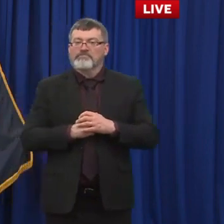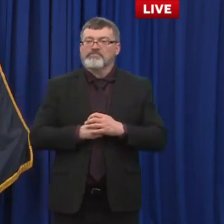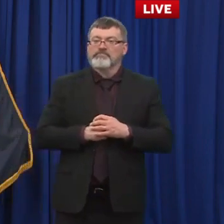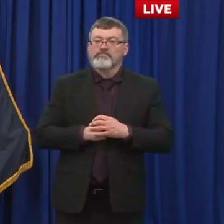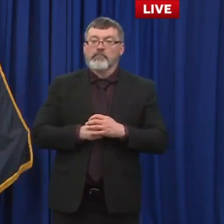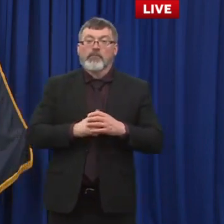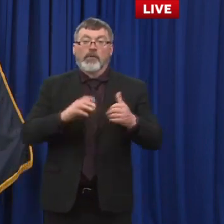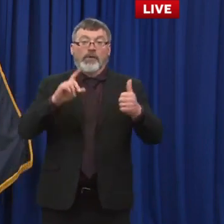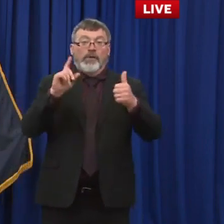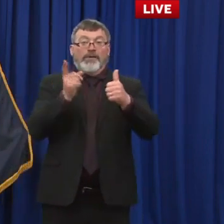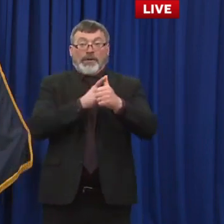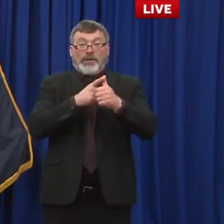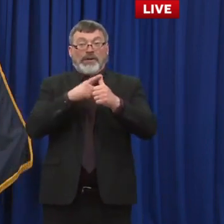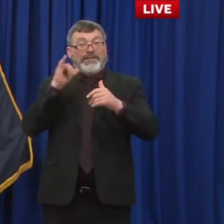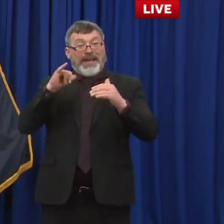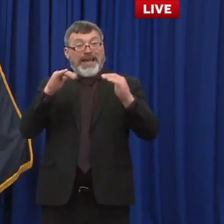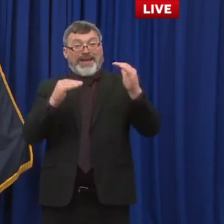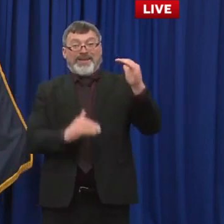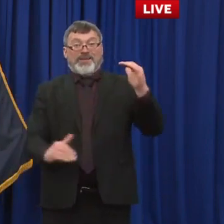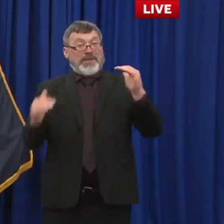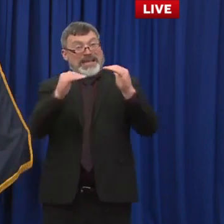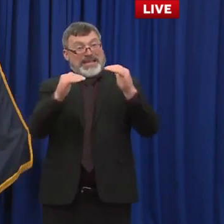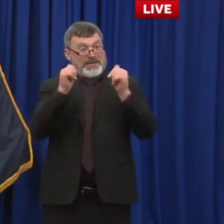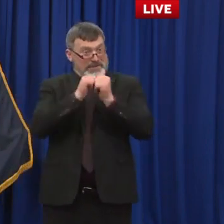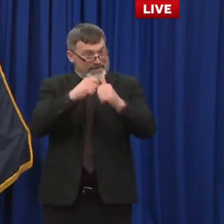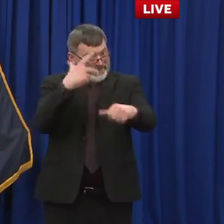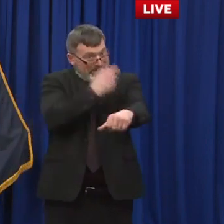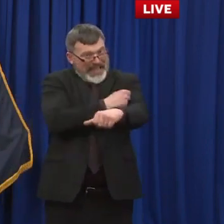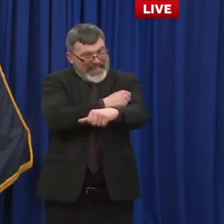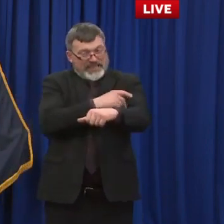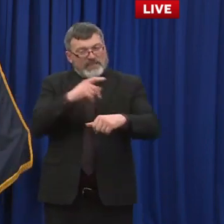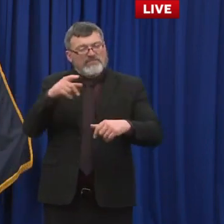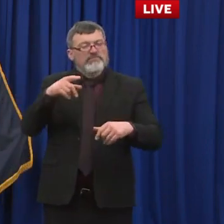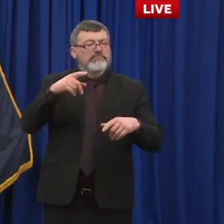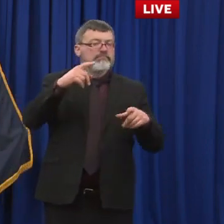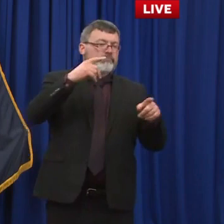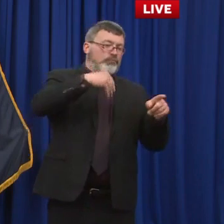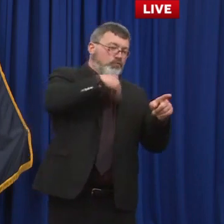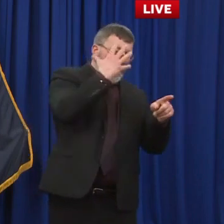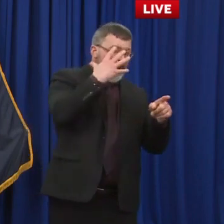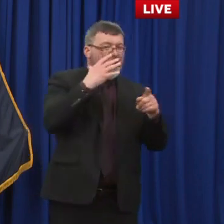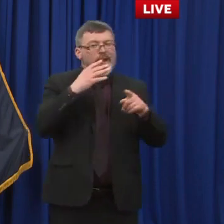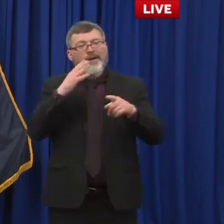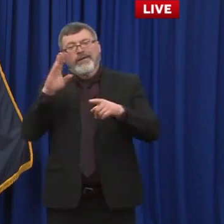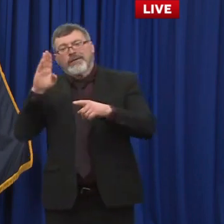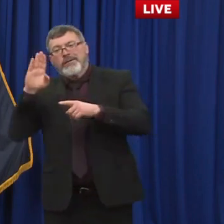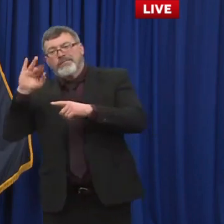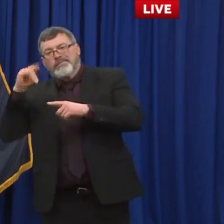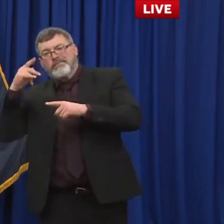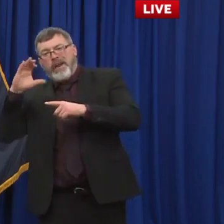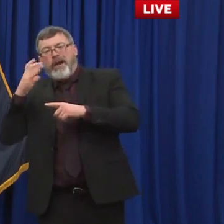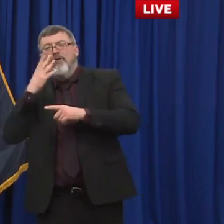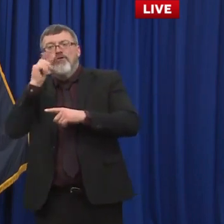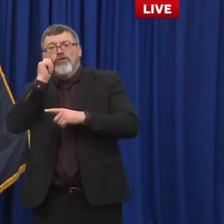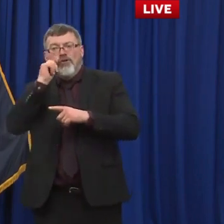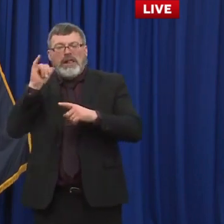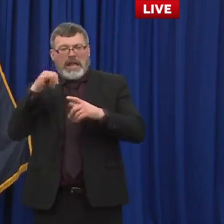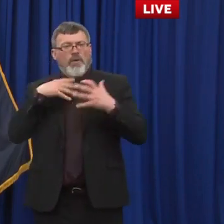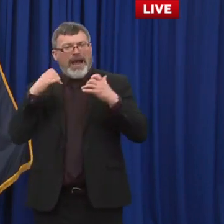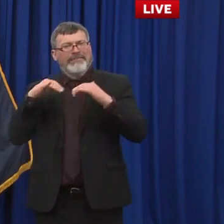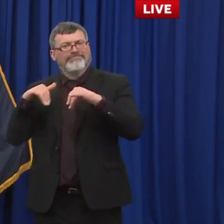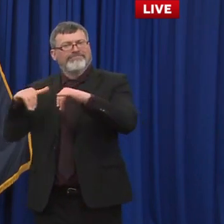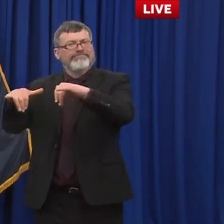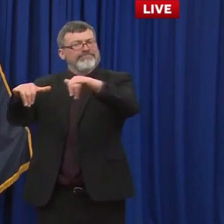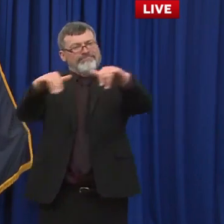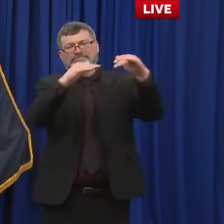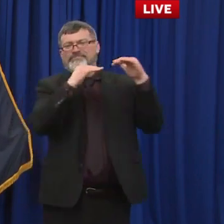equity allocation which you'll recall we have committed to ensure the equitable distribution of vaccine in our state and we have set